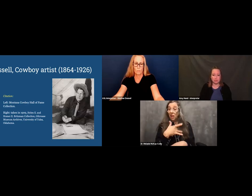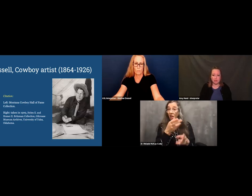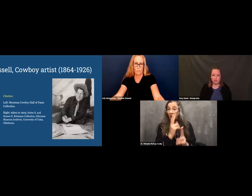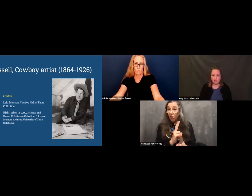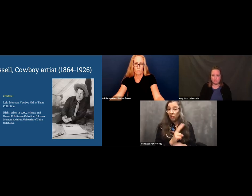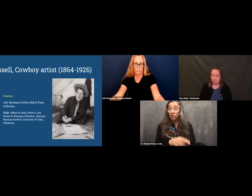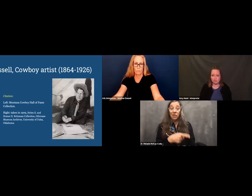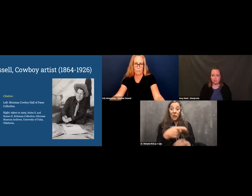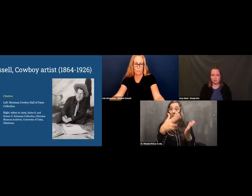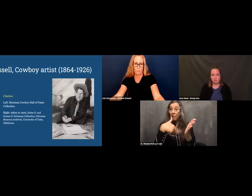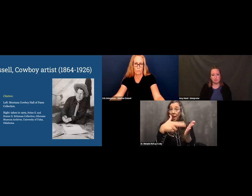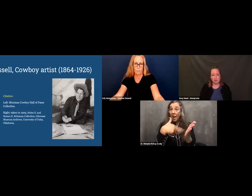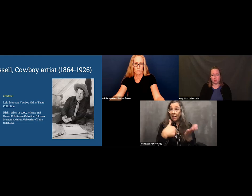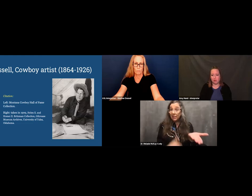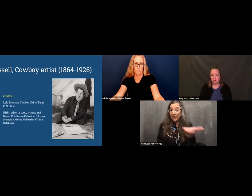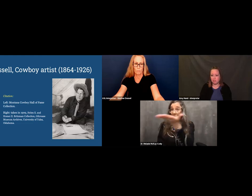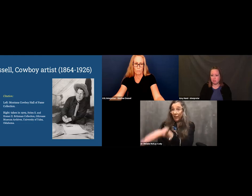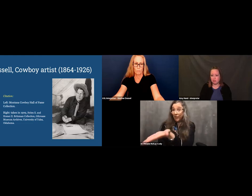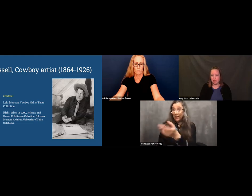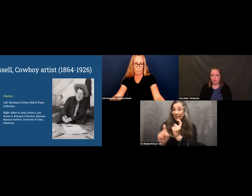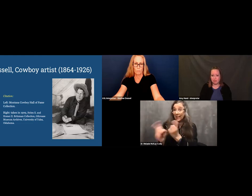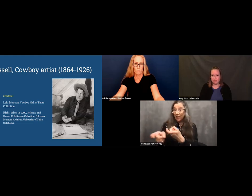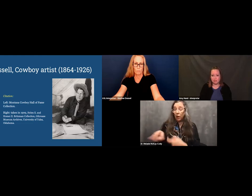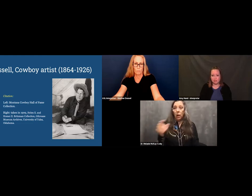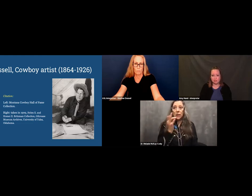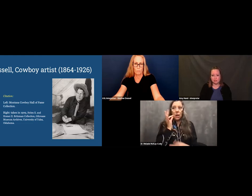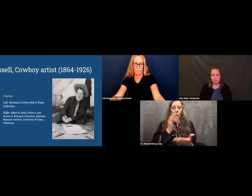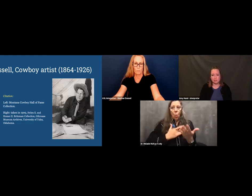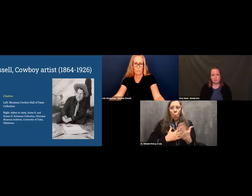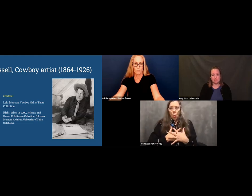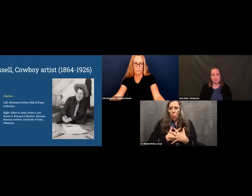trusted him, felt honored to be painted.